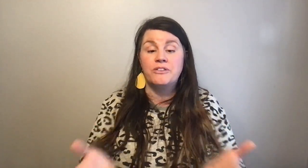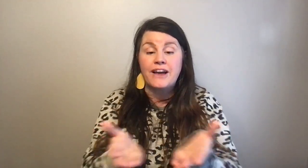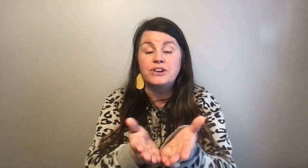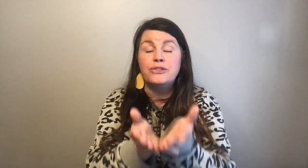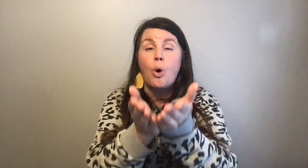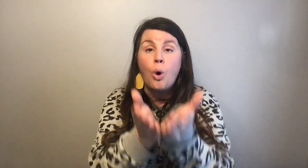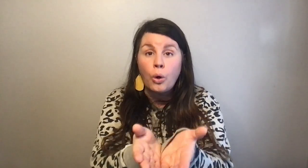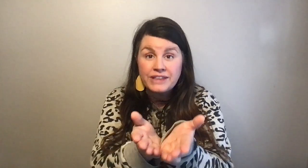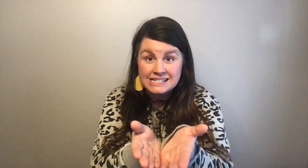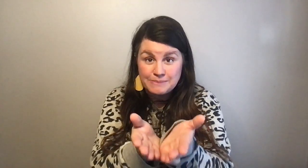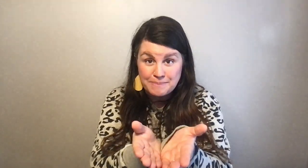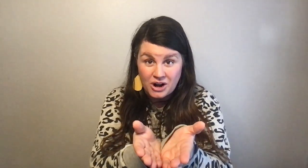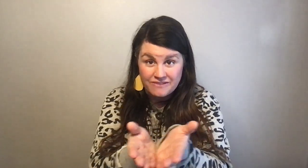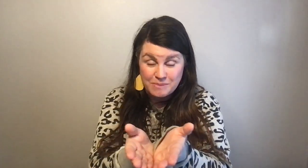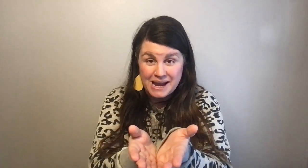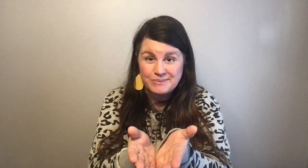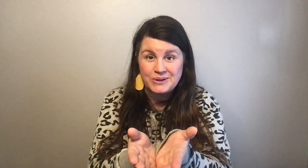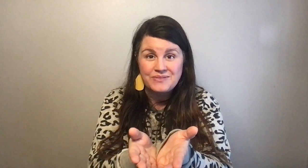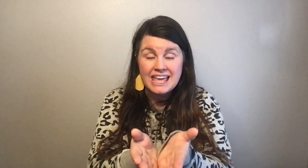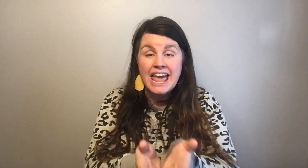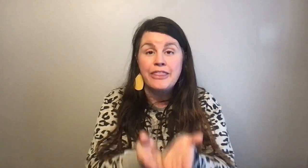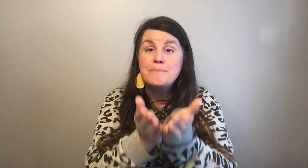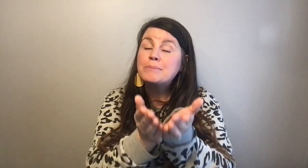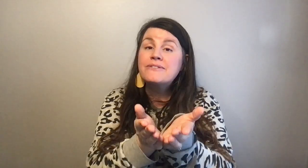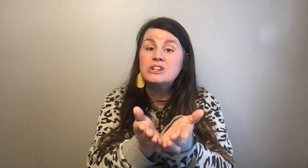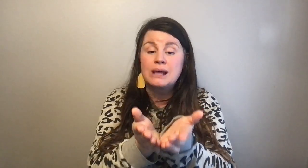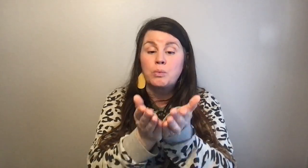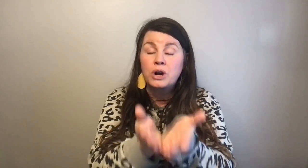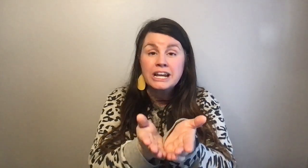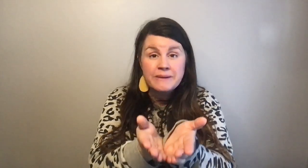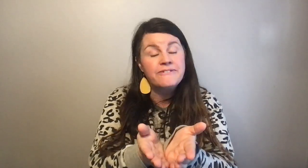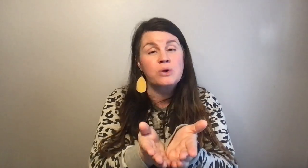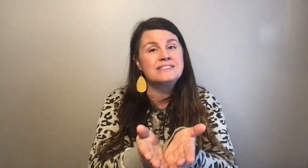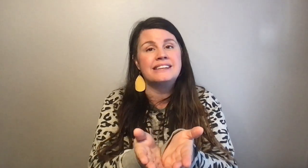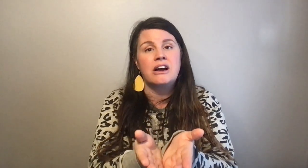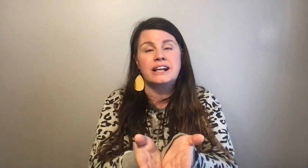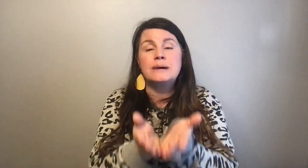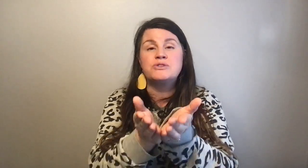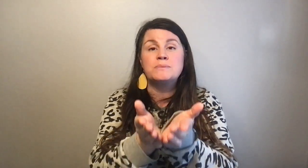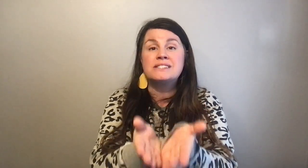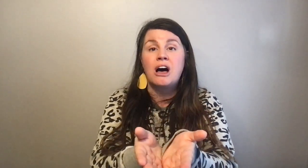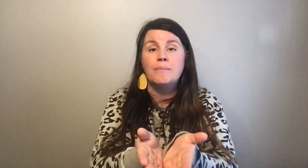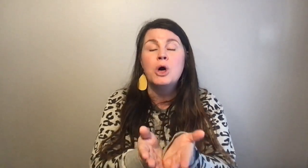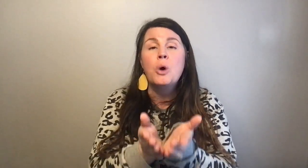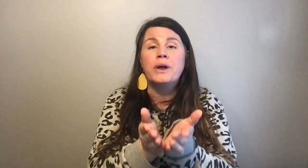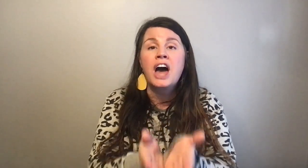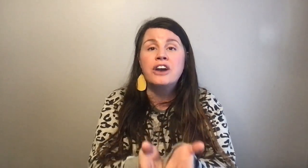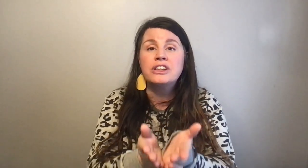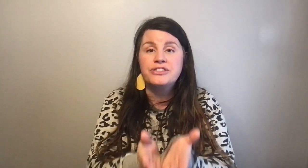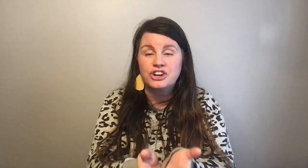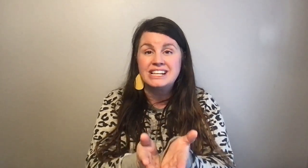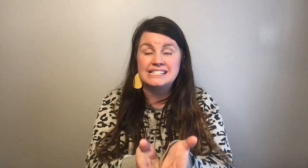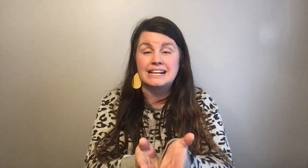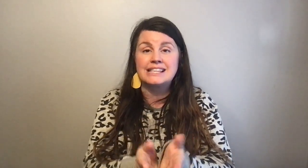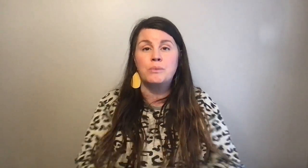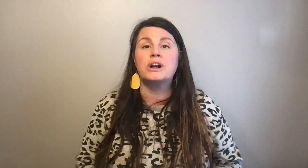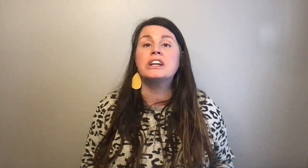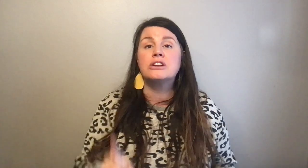found in the Old Testament part of the Bible. And the memory verse that we're going to be focusing on comes from Psalm 136 and we're going to learn